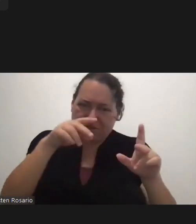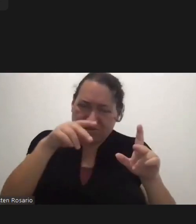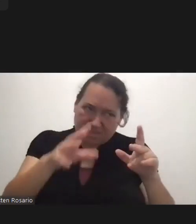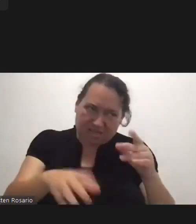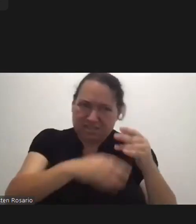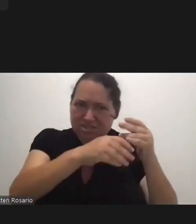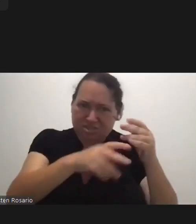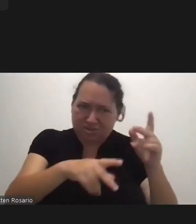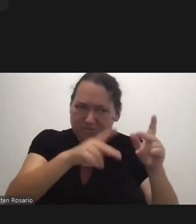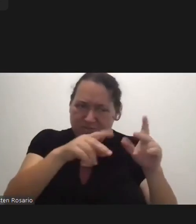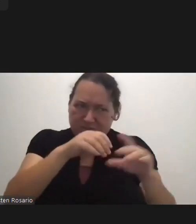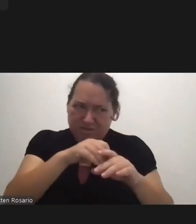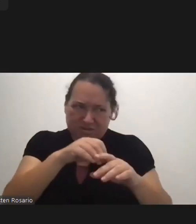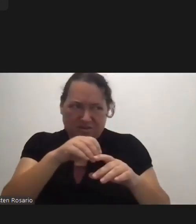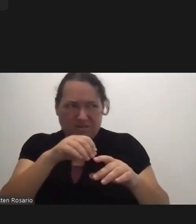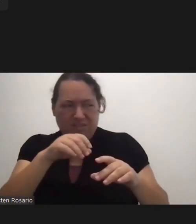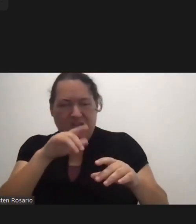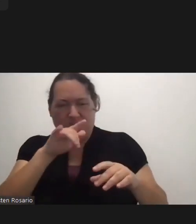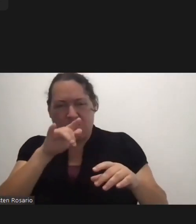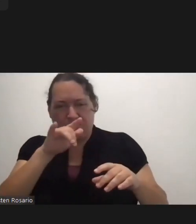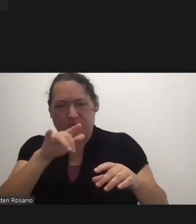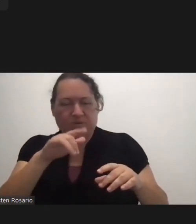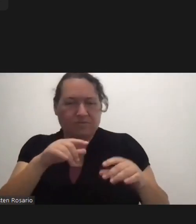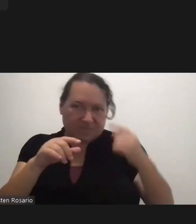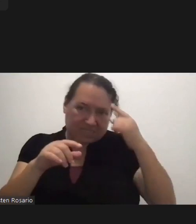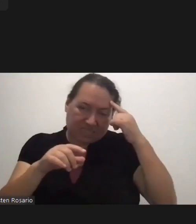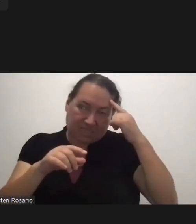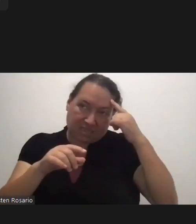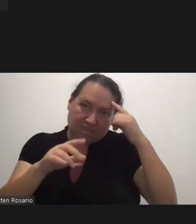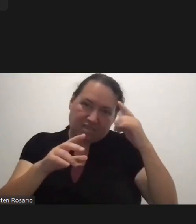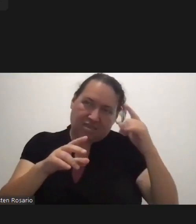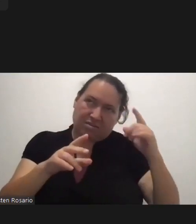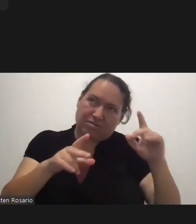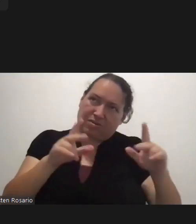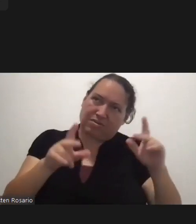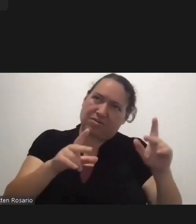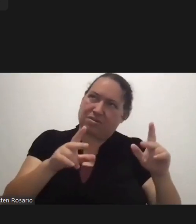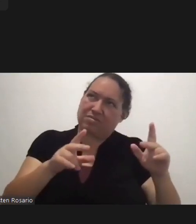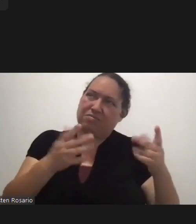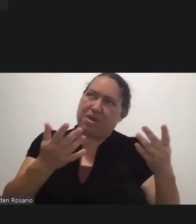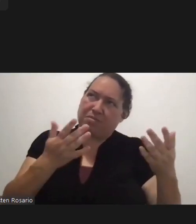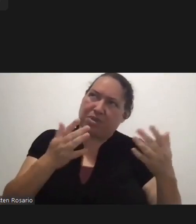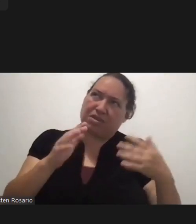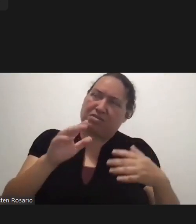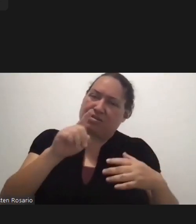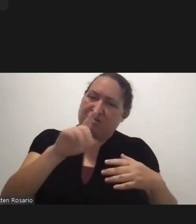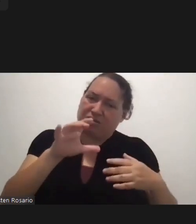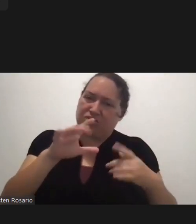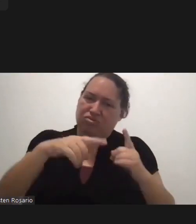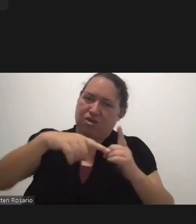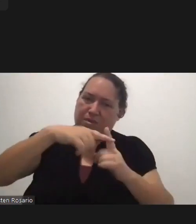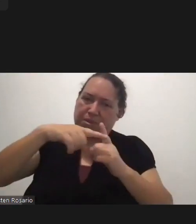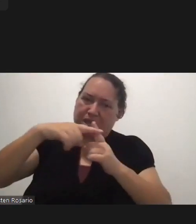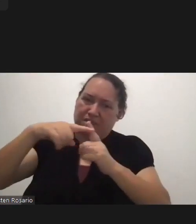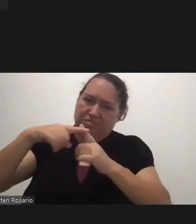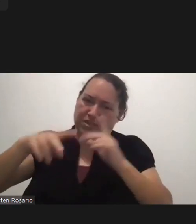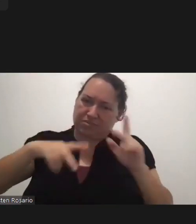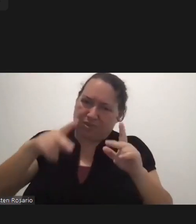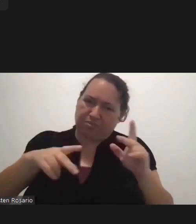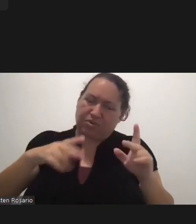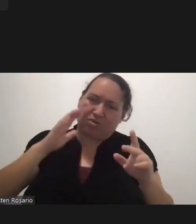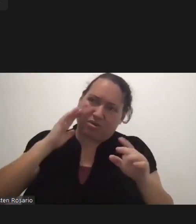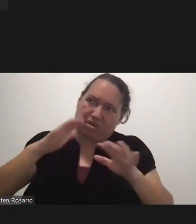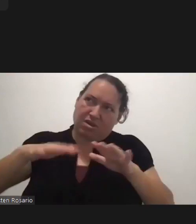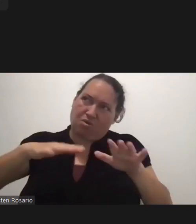imagining a group of passengers or a flight of passengers of, you know, up to 100, 100 plus folks walking in,